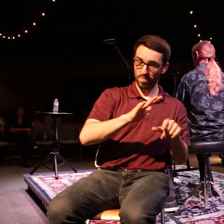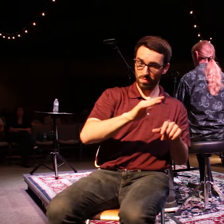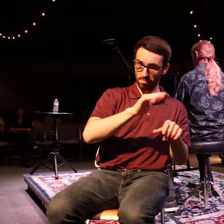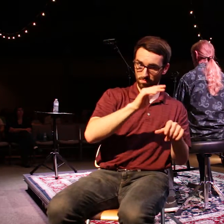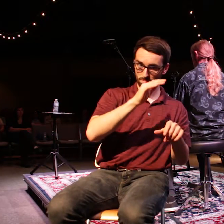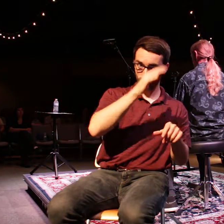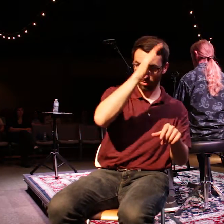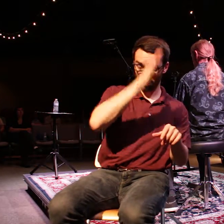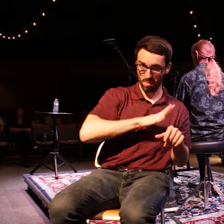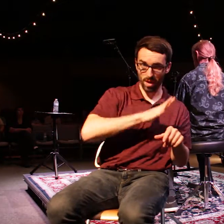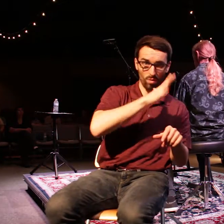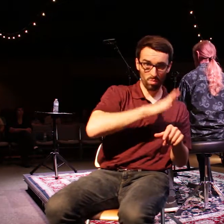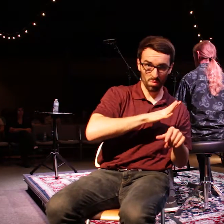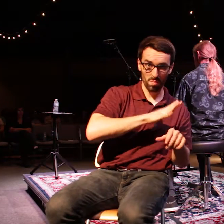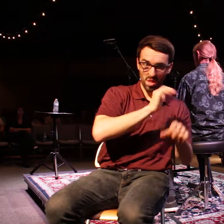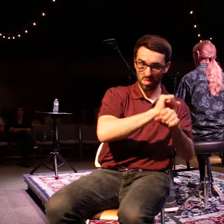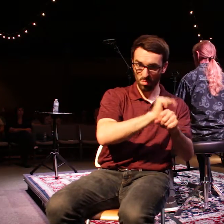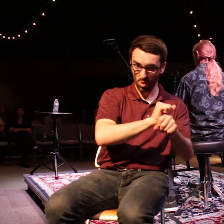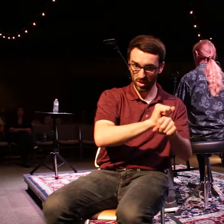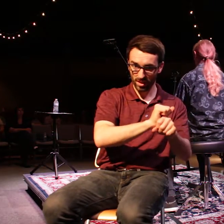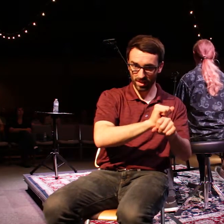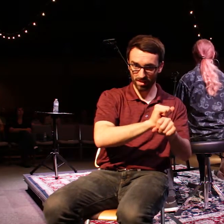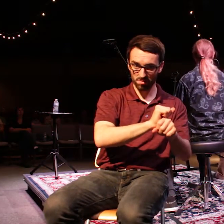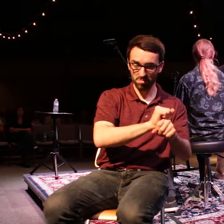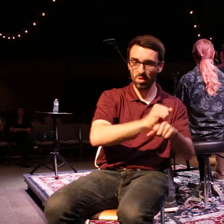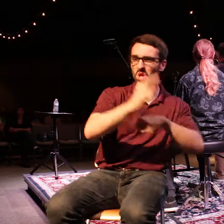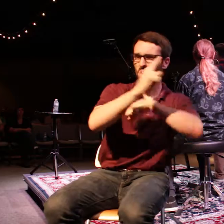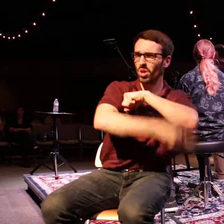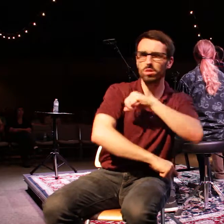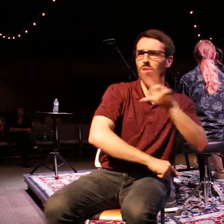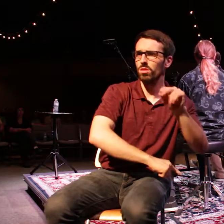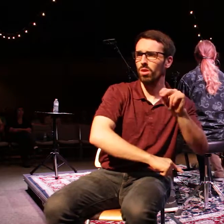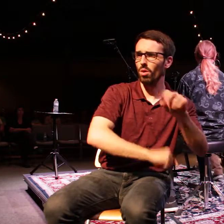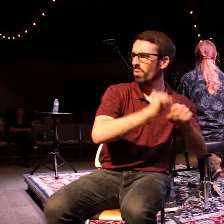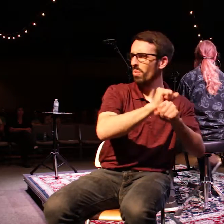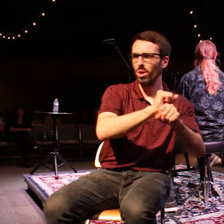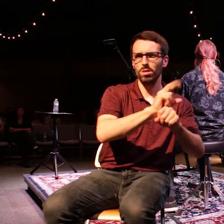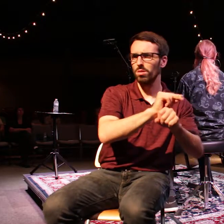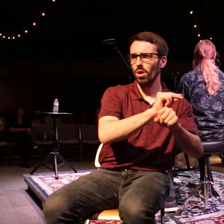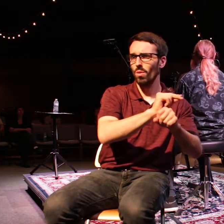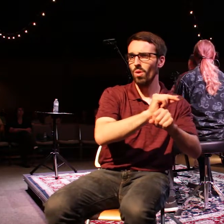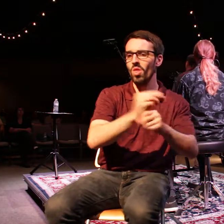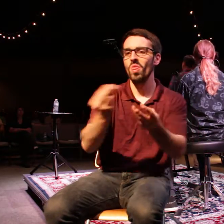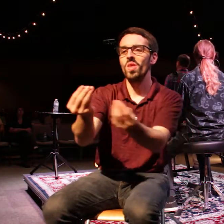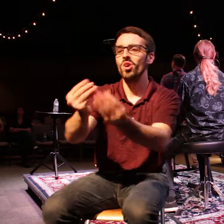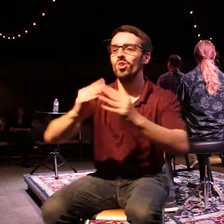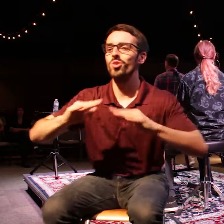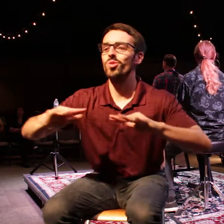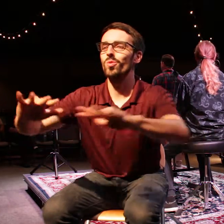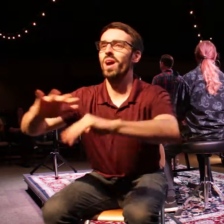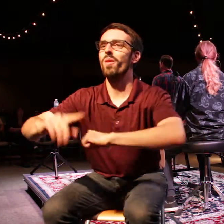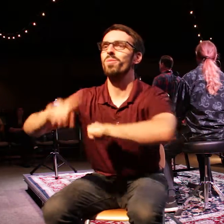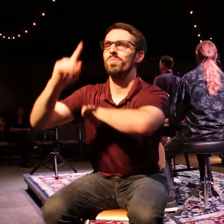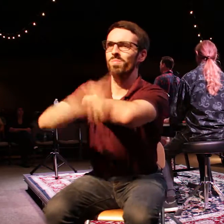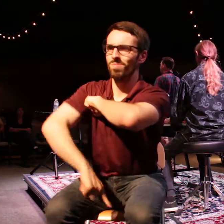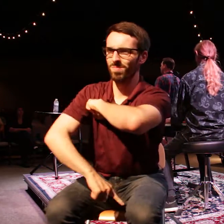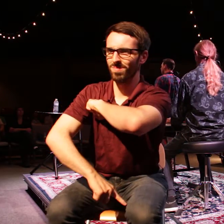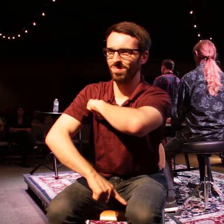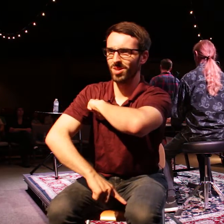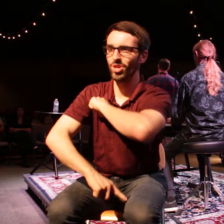And in Genesis 3, 18, it says the curse is that the ground, you'll work the ground, but it will only yield thorns for you. Thorns will